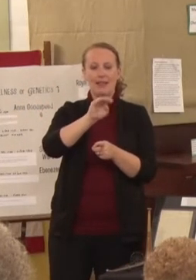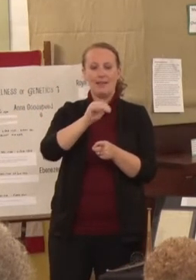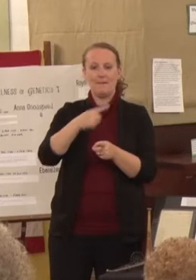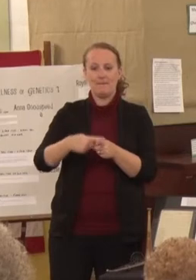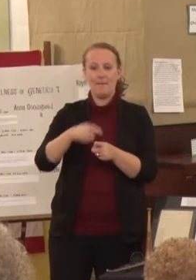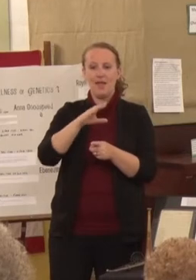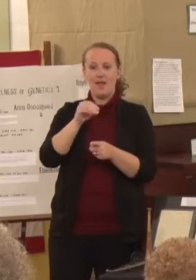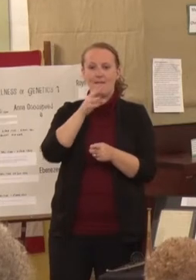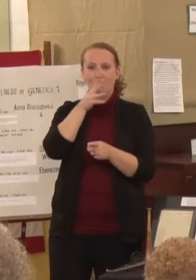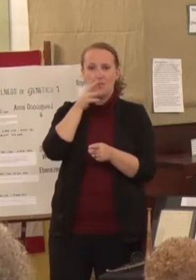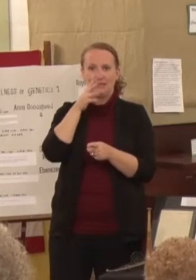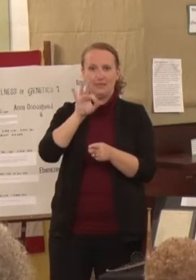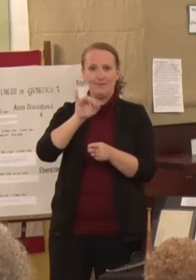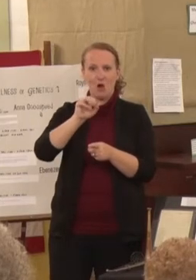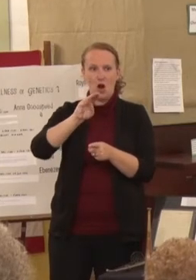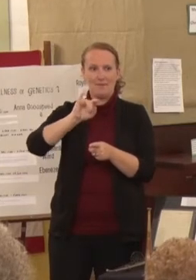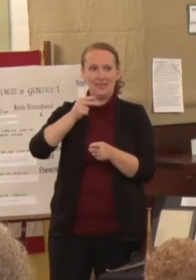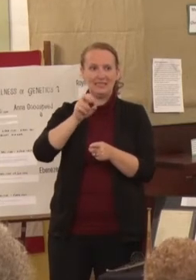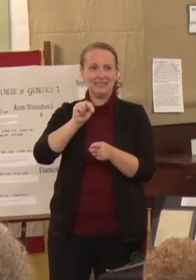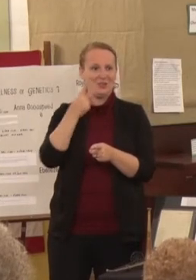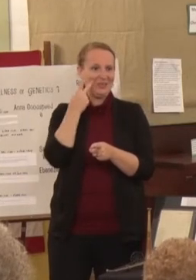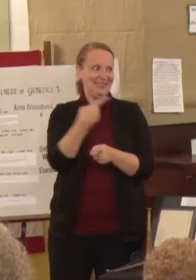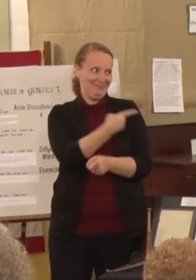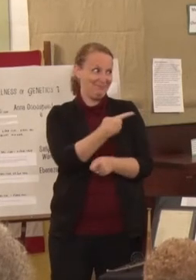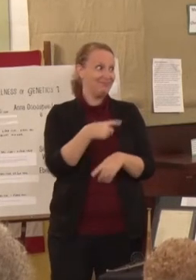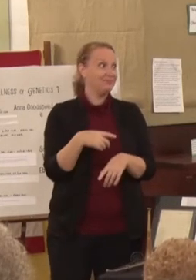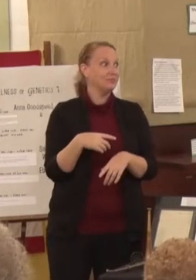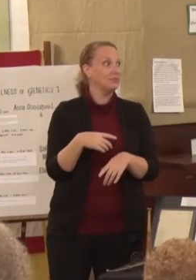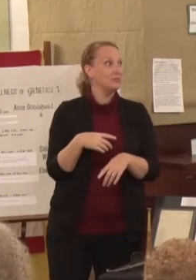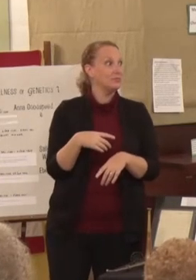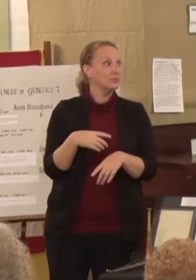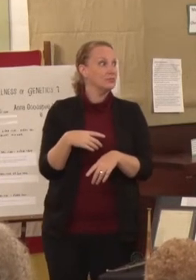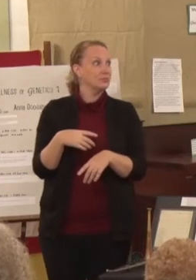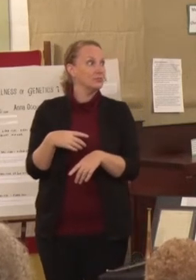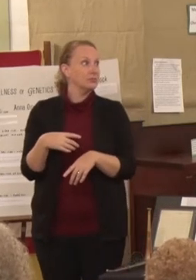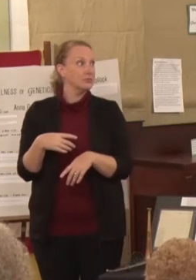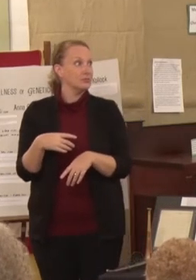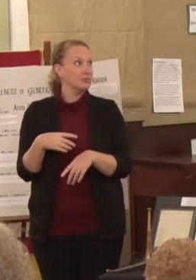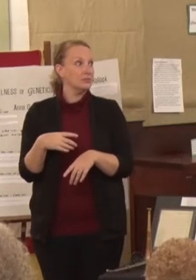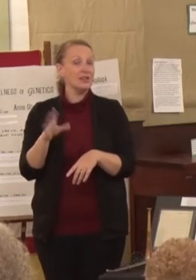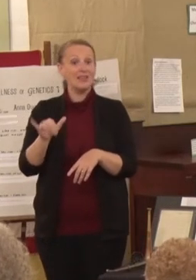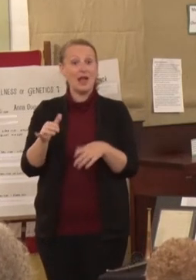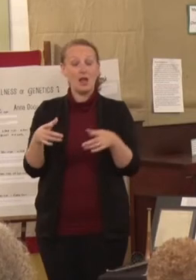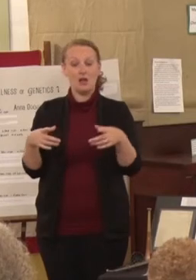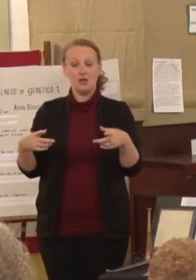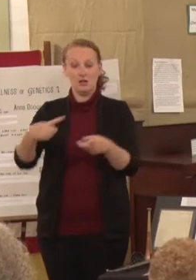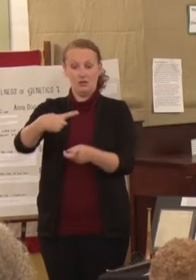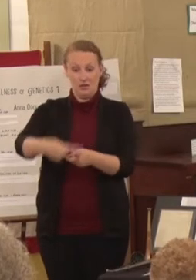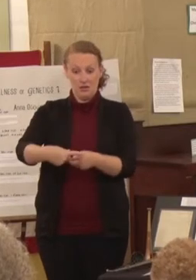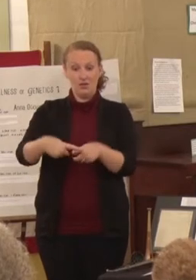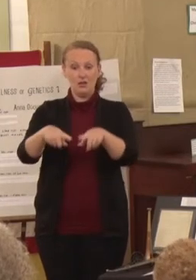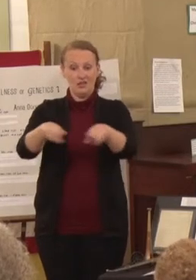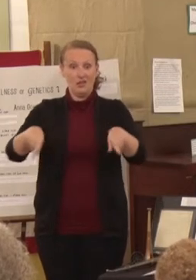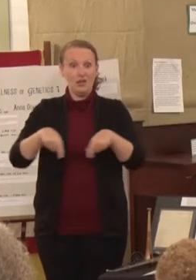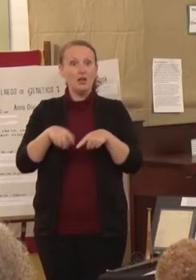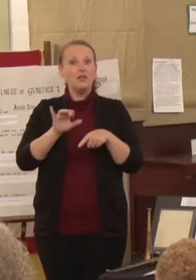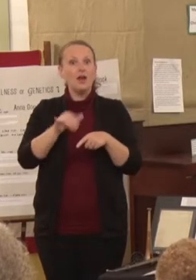And that triangle where it's on is called Gallaudet Park and you see Cogswell Street